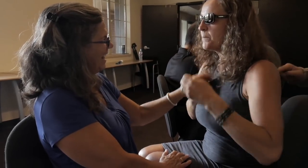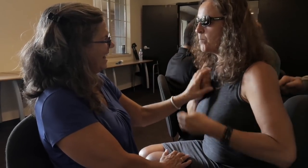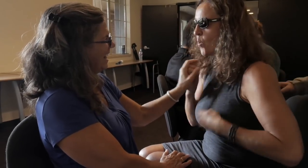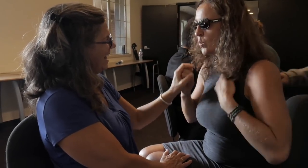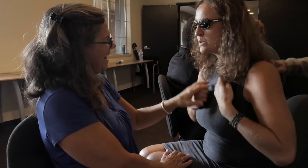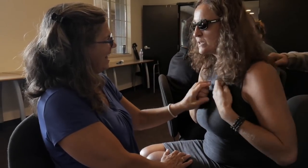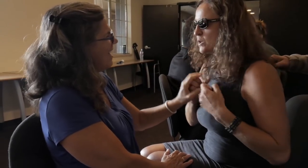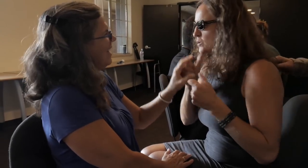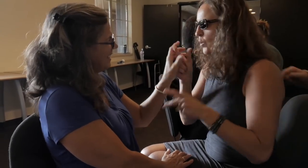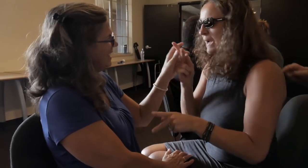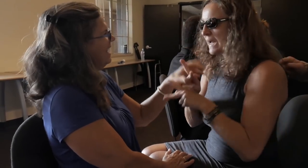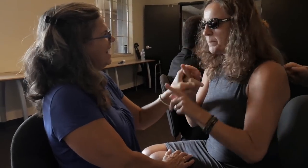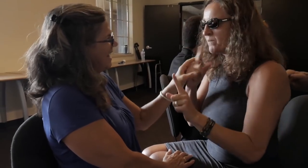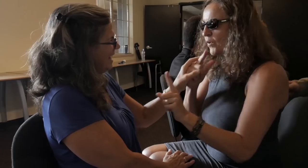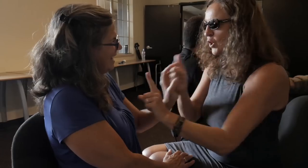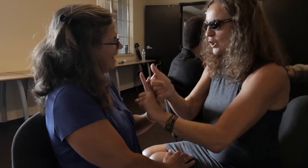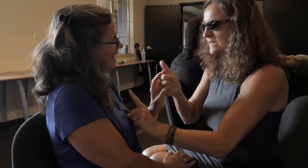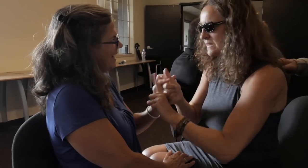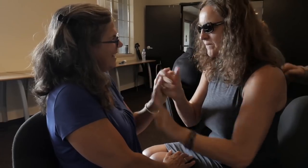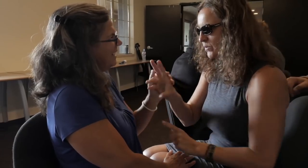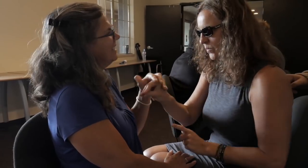access to emotional registers of conversation.